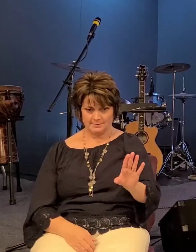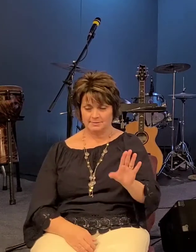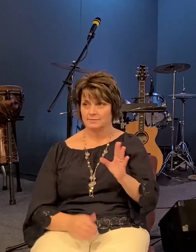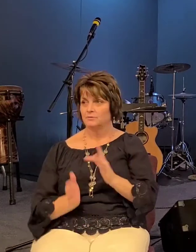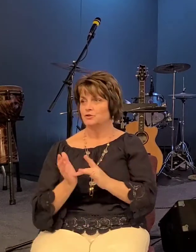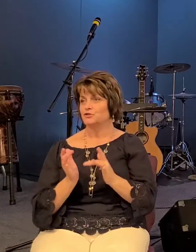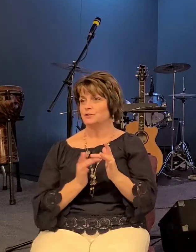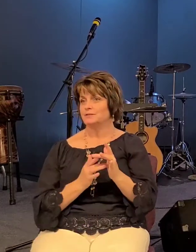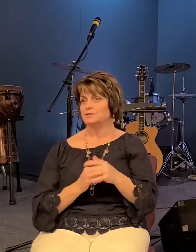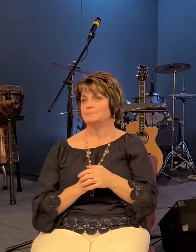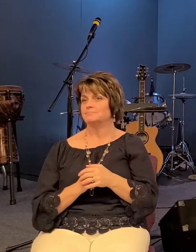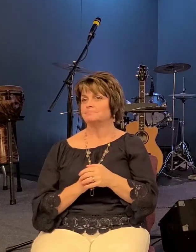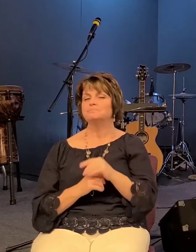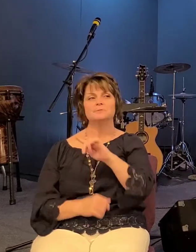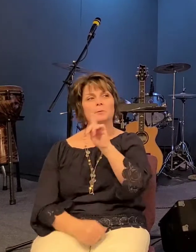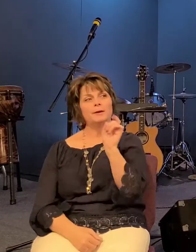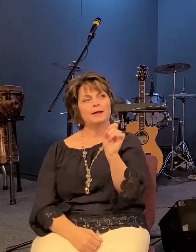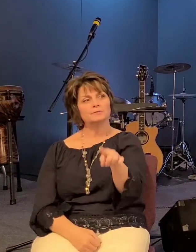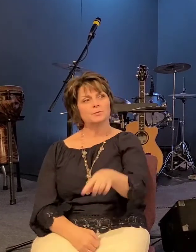so i want to ask you a question